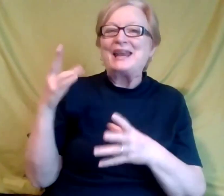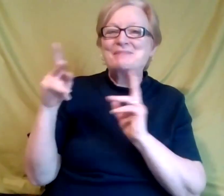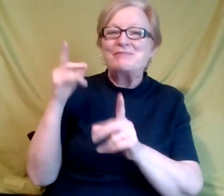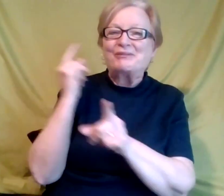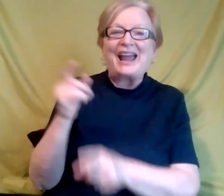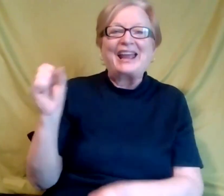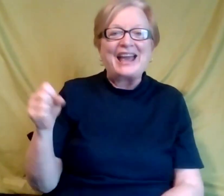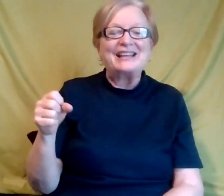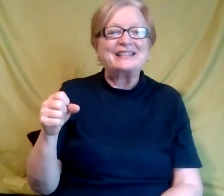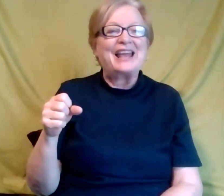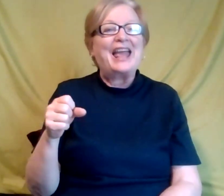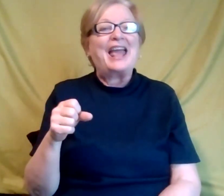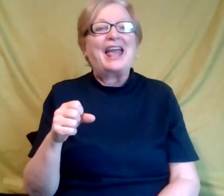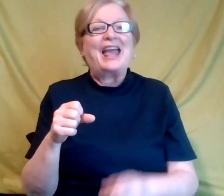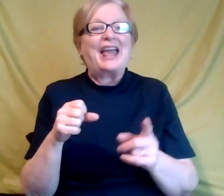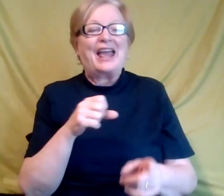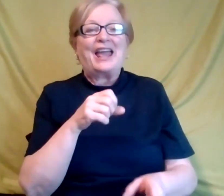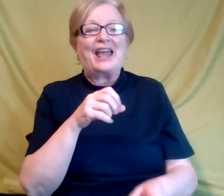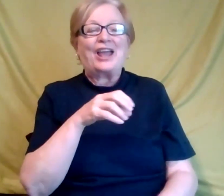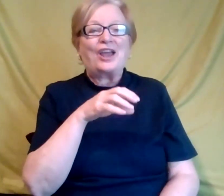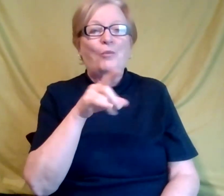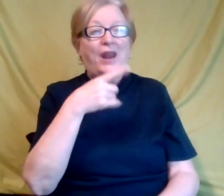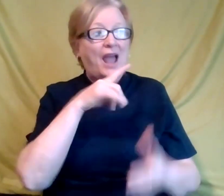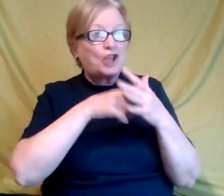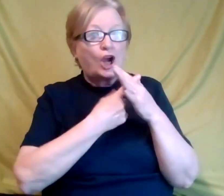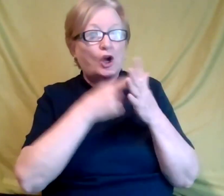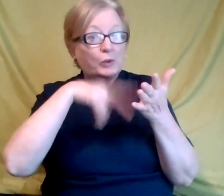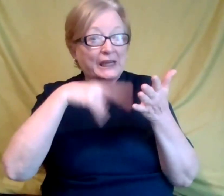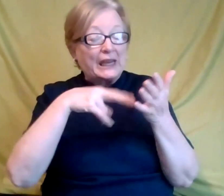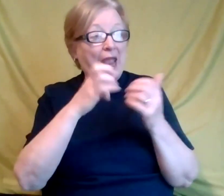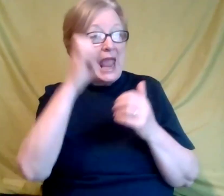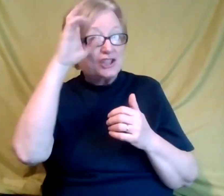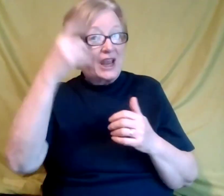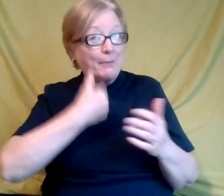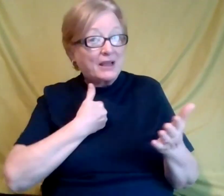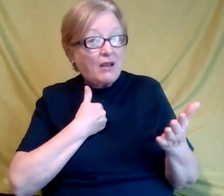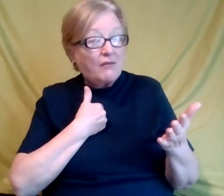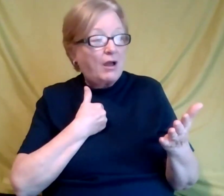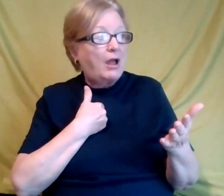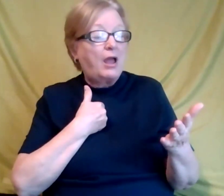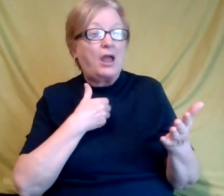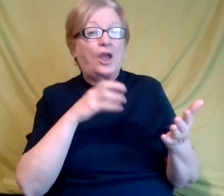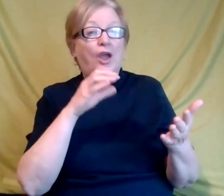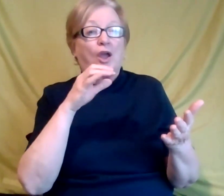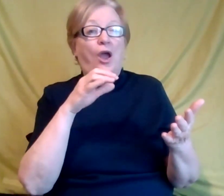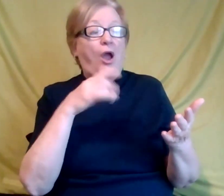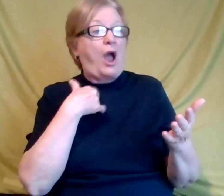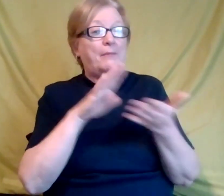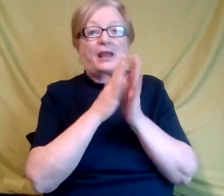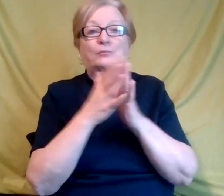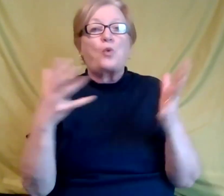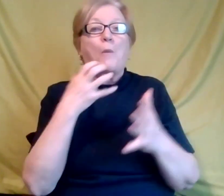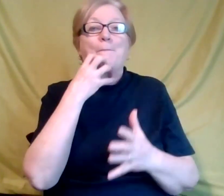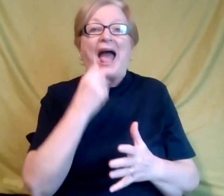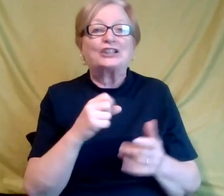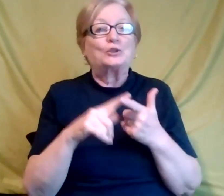And when I say, when I started reading and educating myself, I become, I become so passionate and so